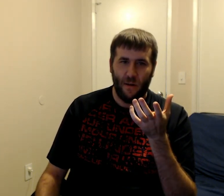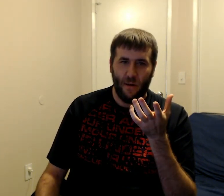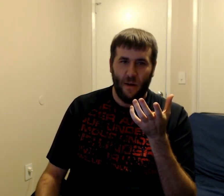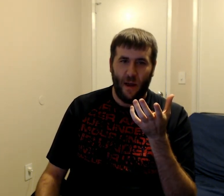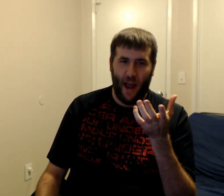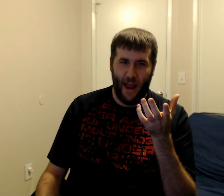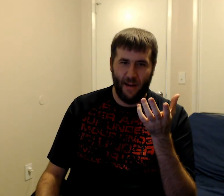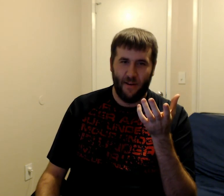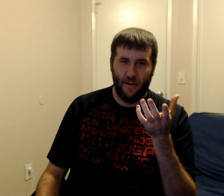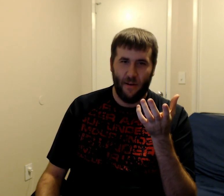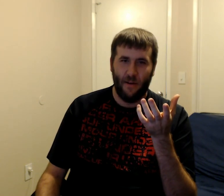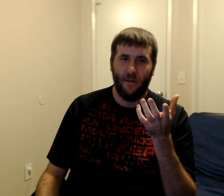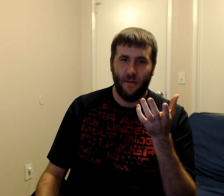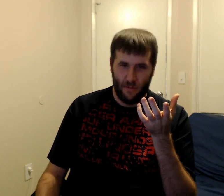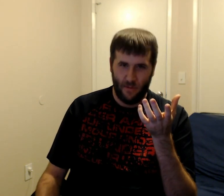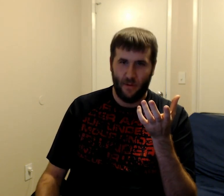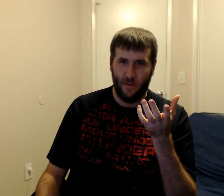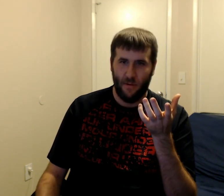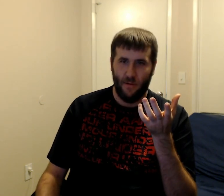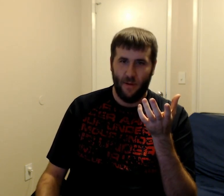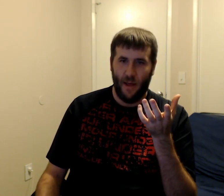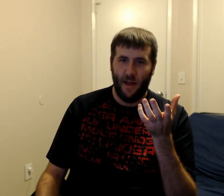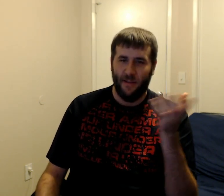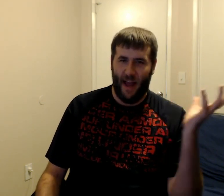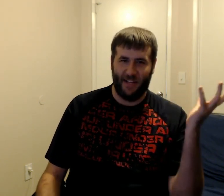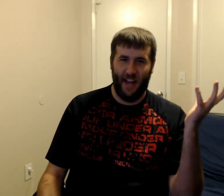And... One! Two! Three! That's it!